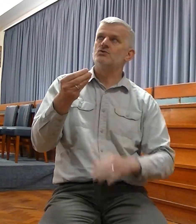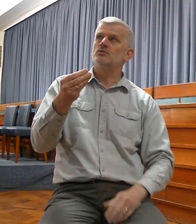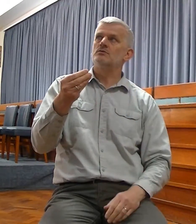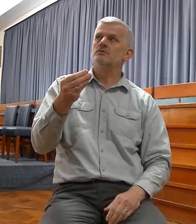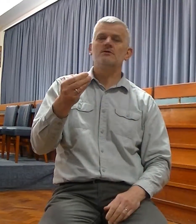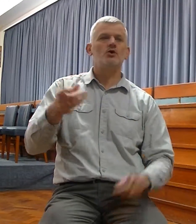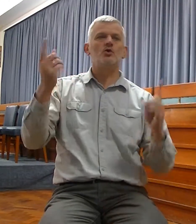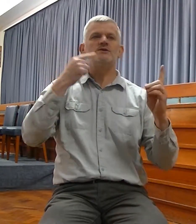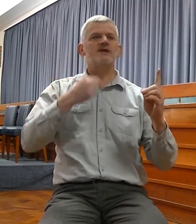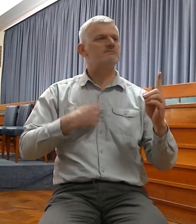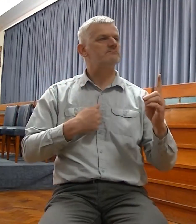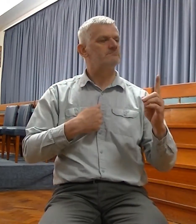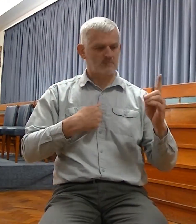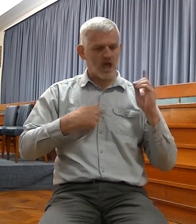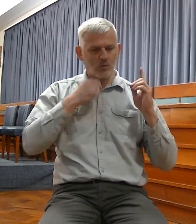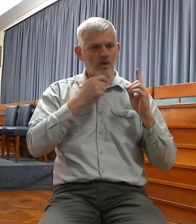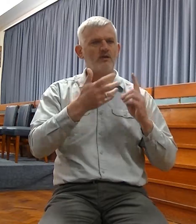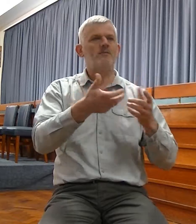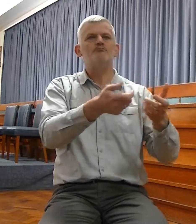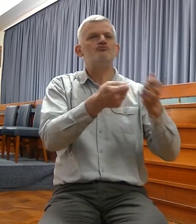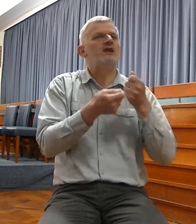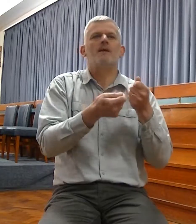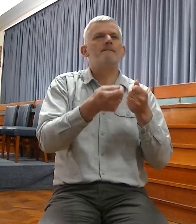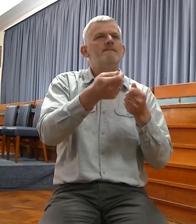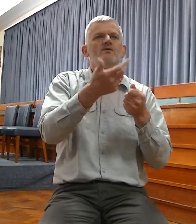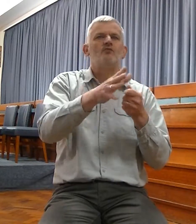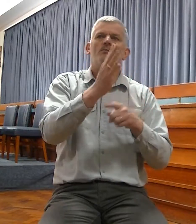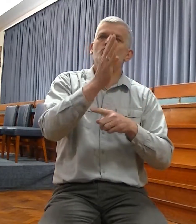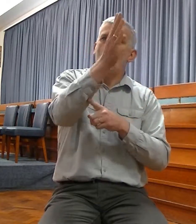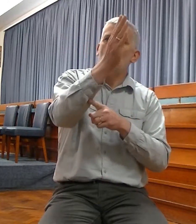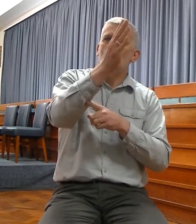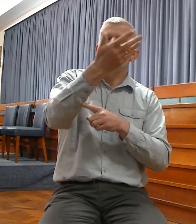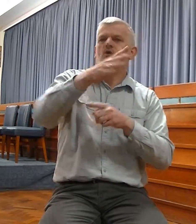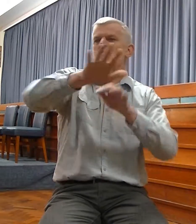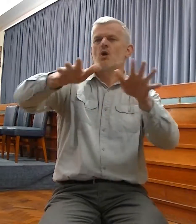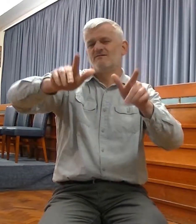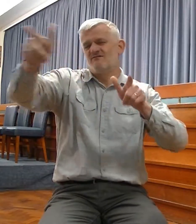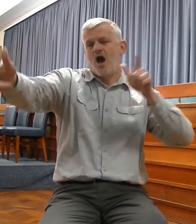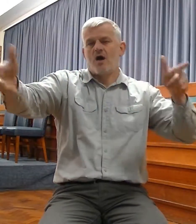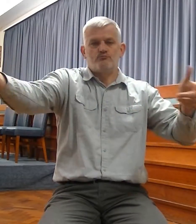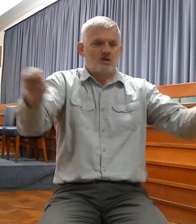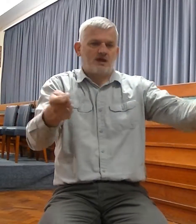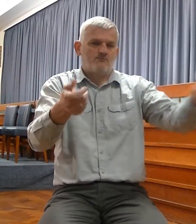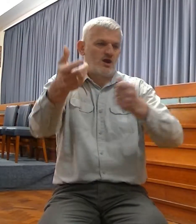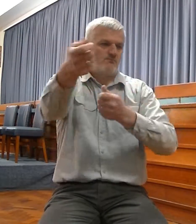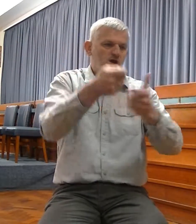north country, and gather them from the coasts of the earth, and with them the blind and the lame,